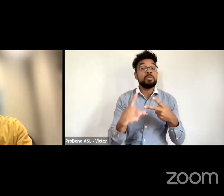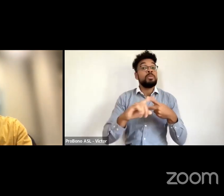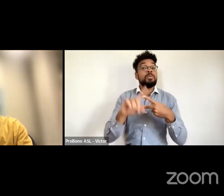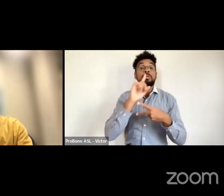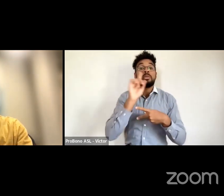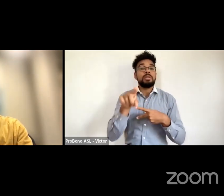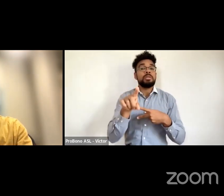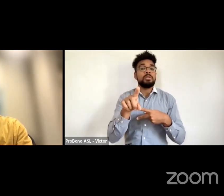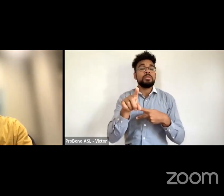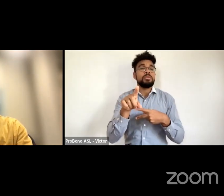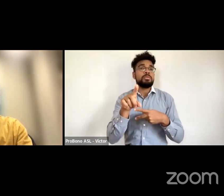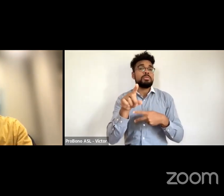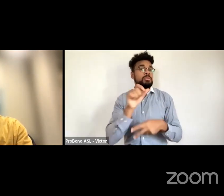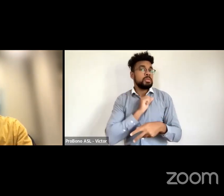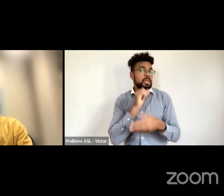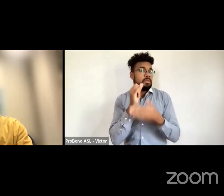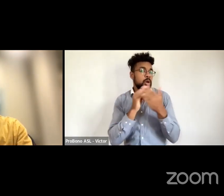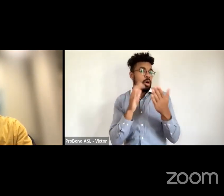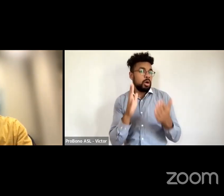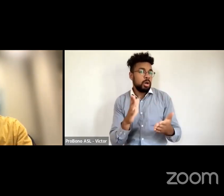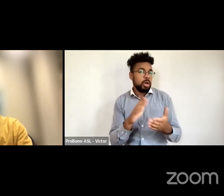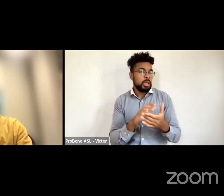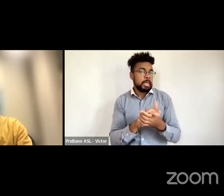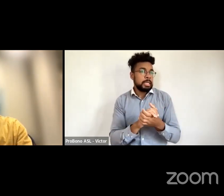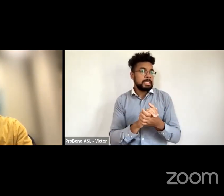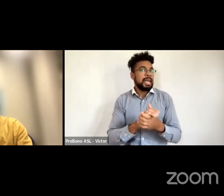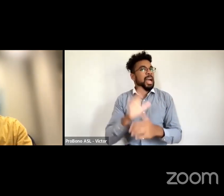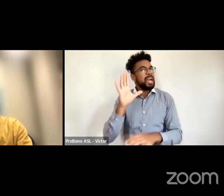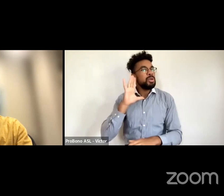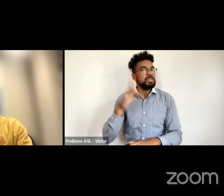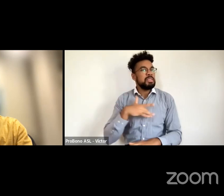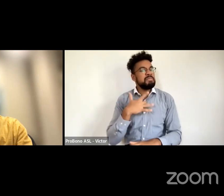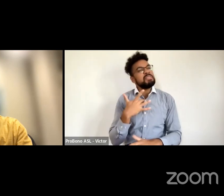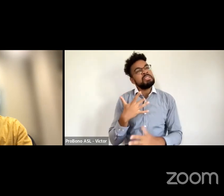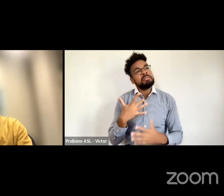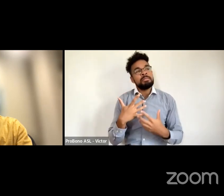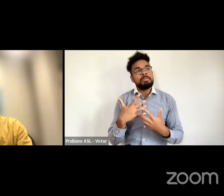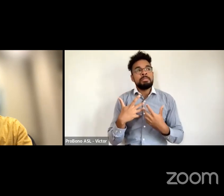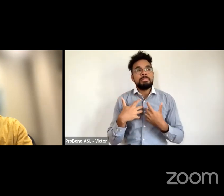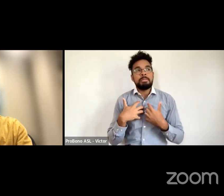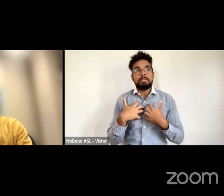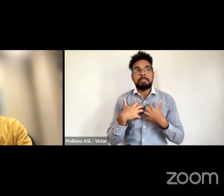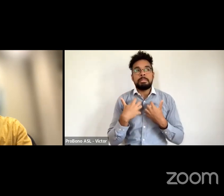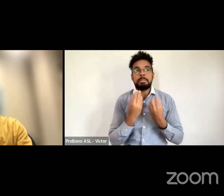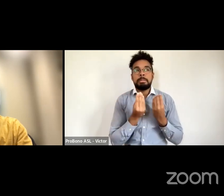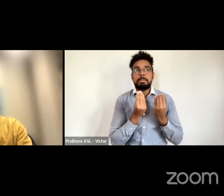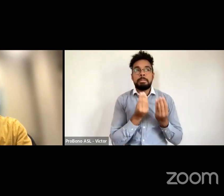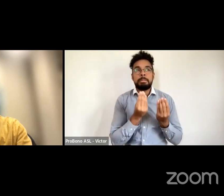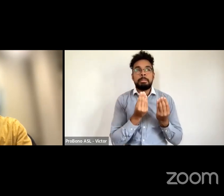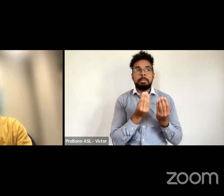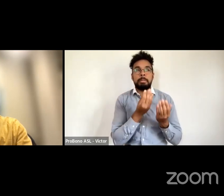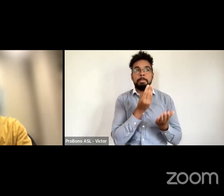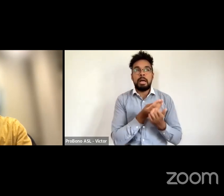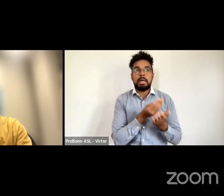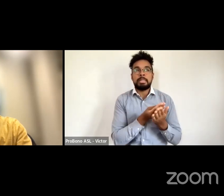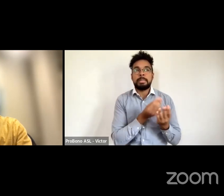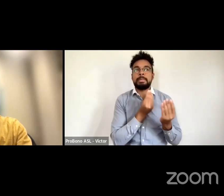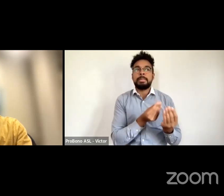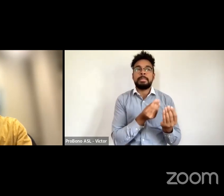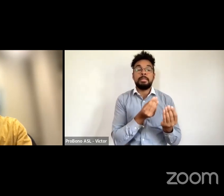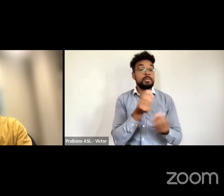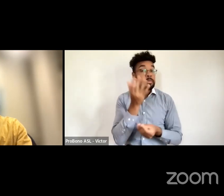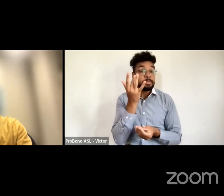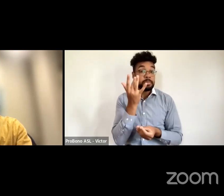artist i used to be angry towards finance because when i get